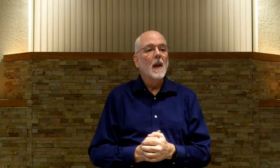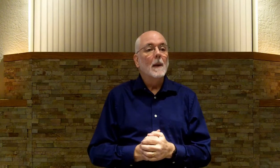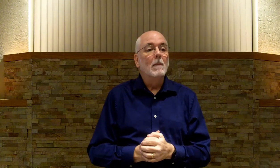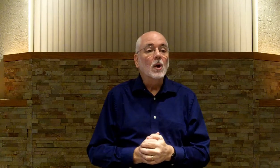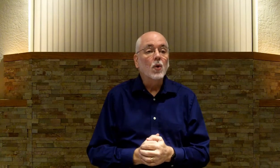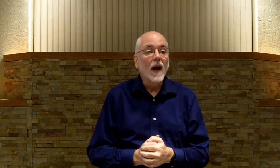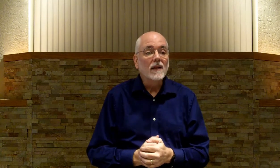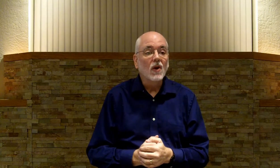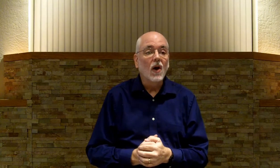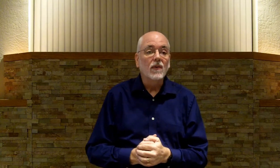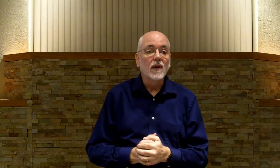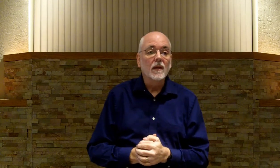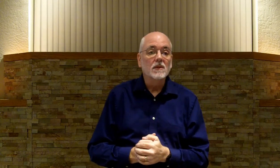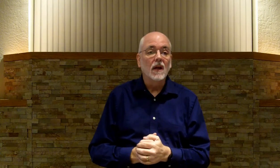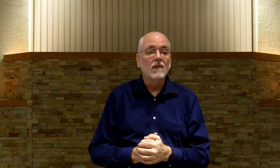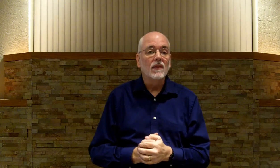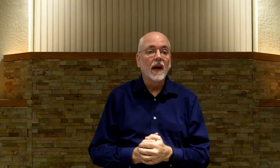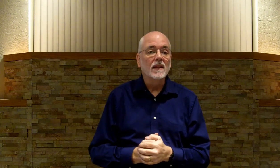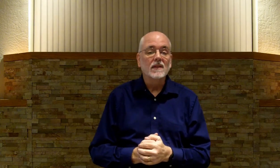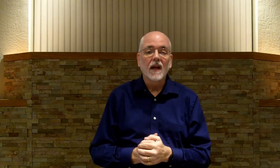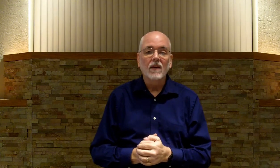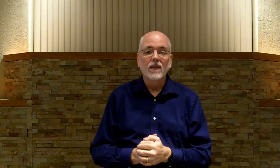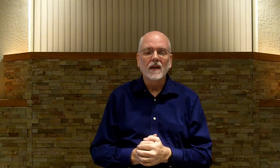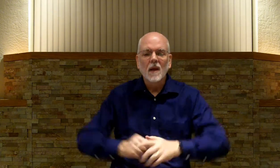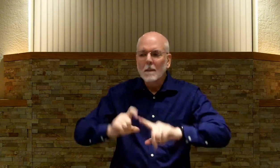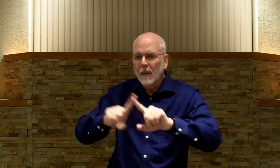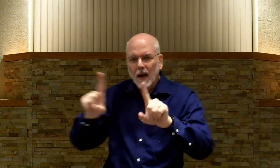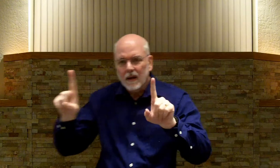But Christ offered himself as a sacrifice. But.